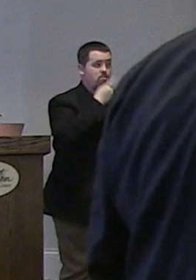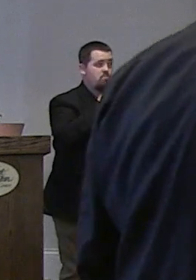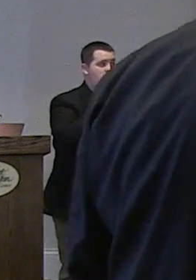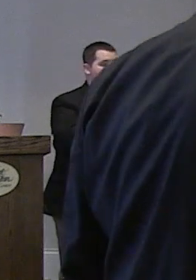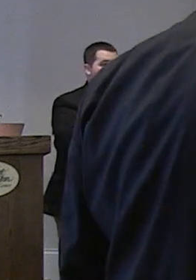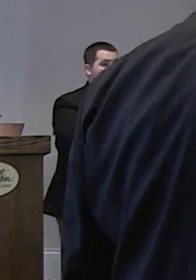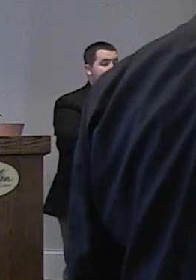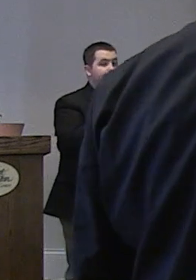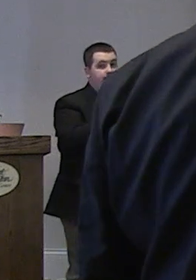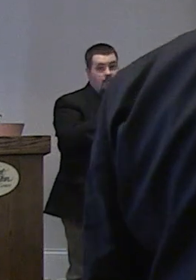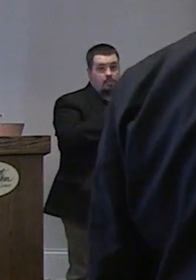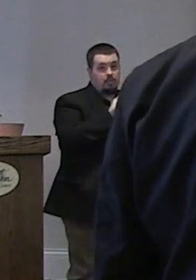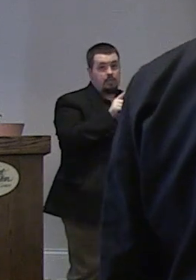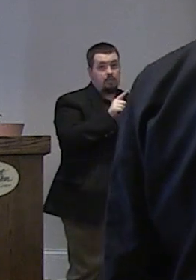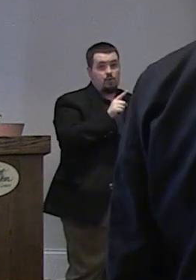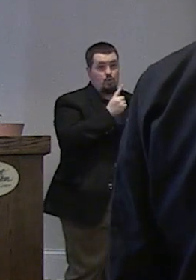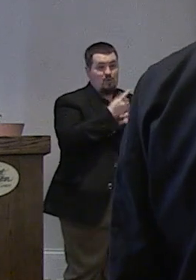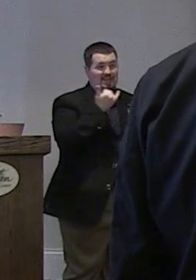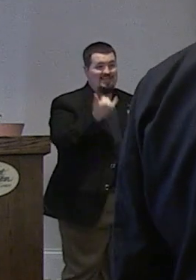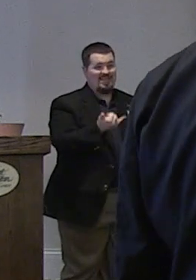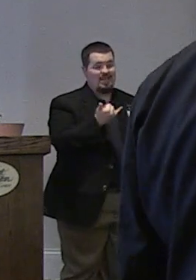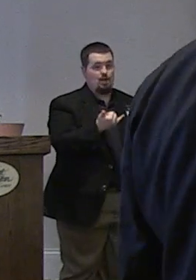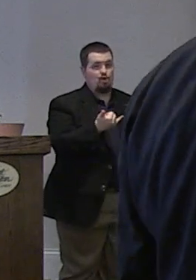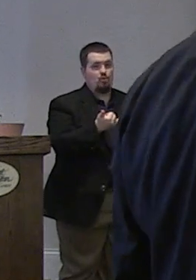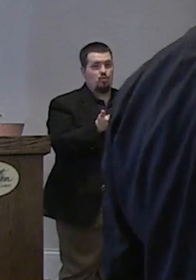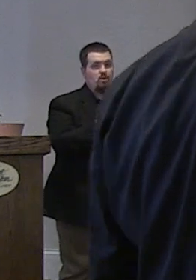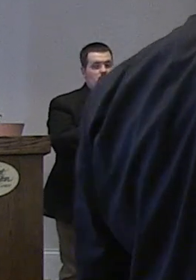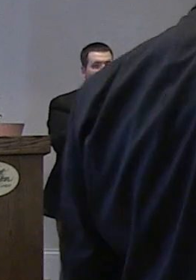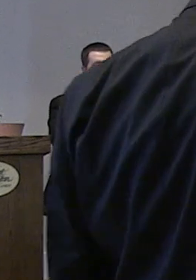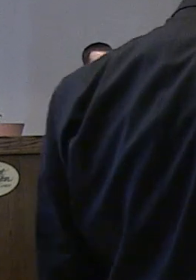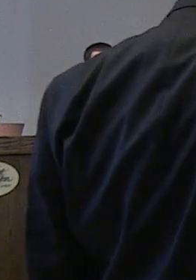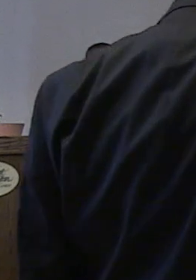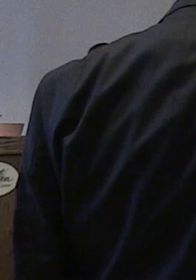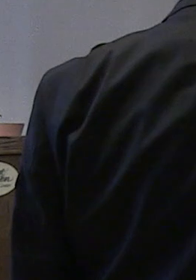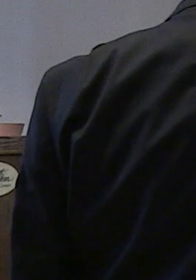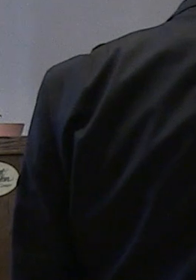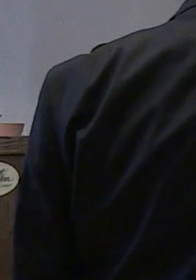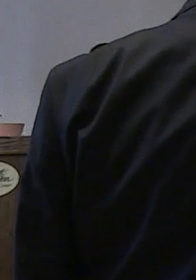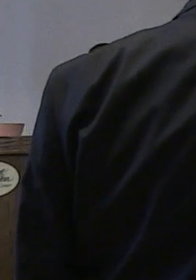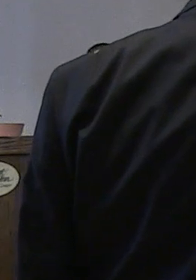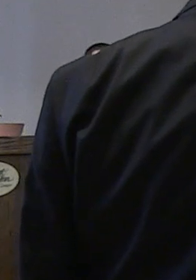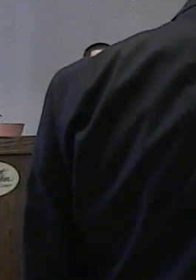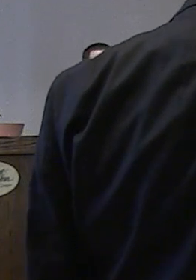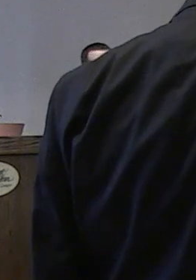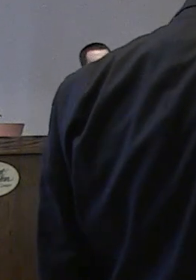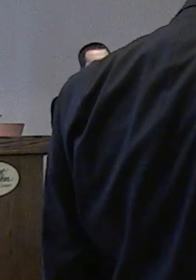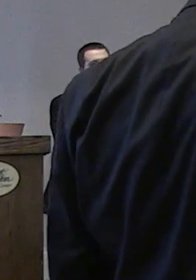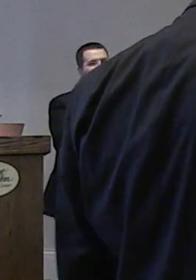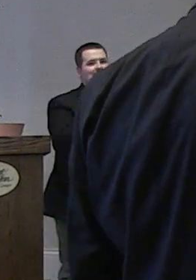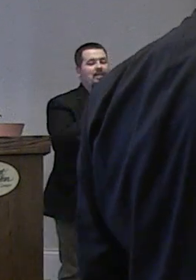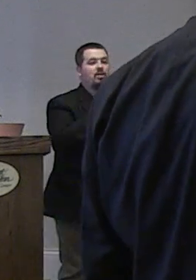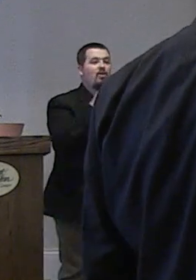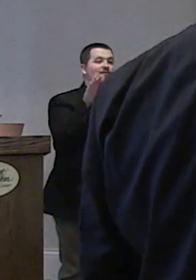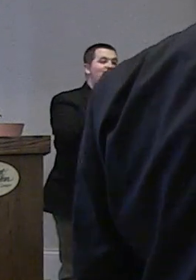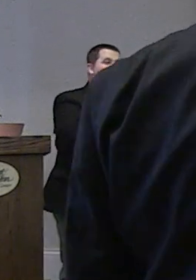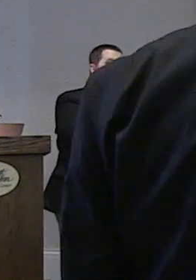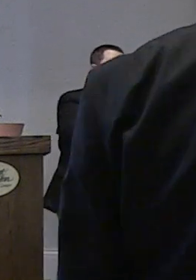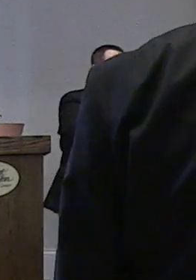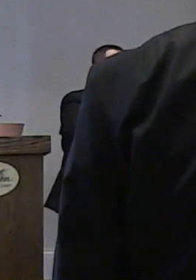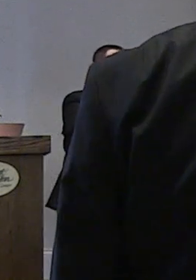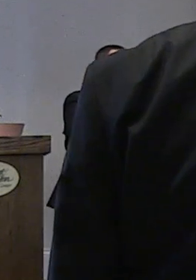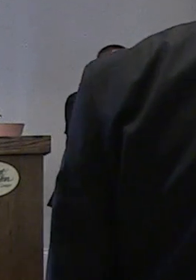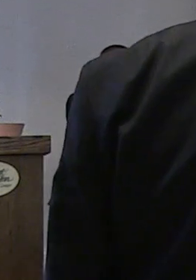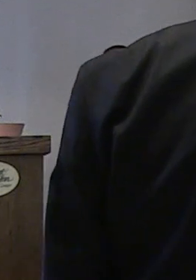but right now the calculation says that with achievement there is either an absolute value